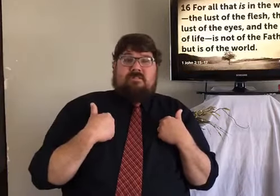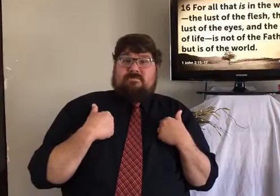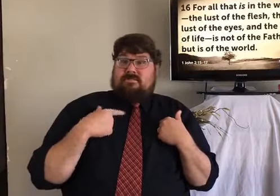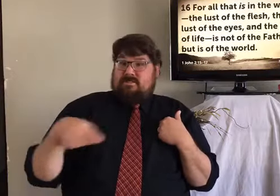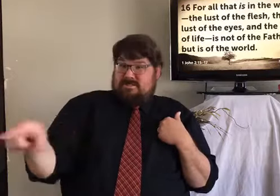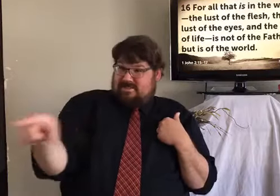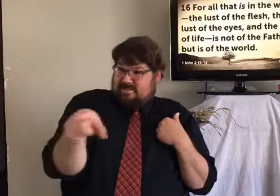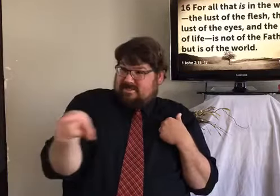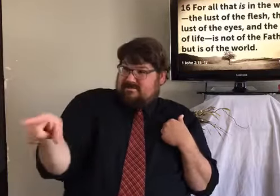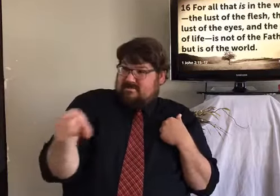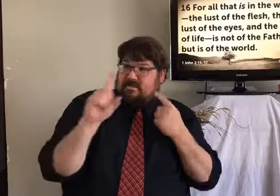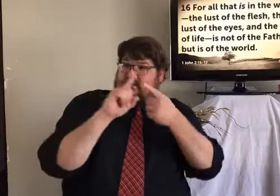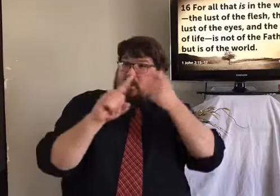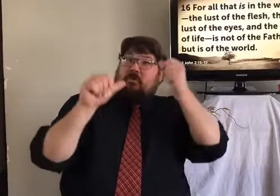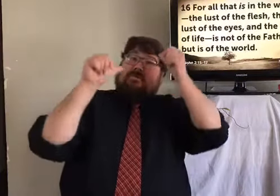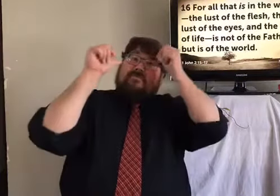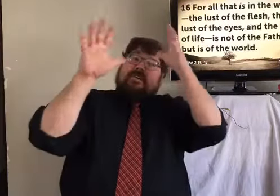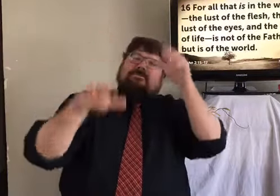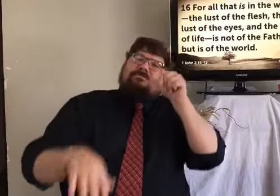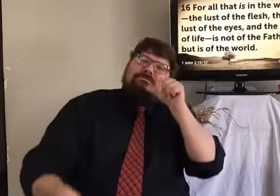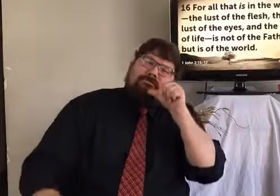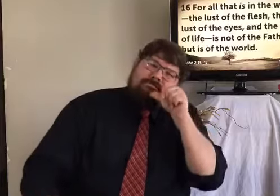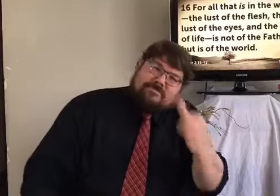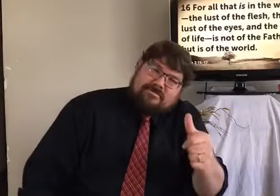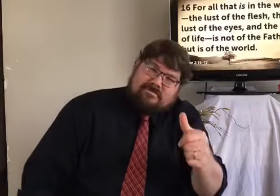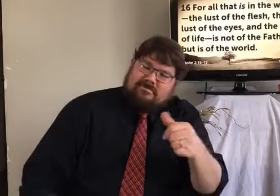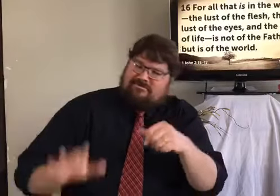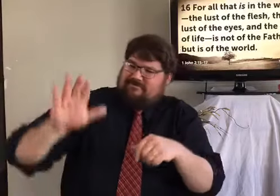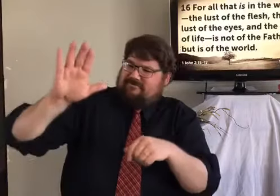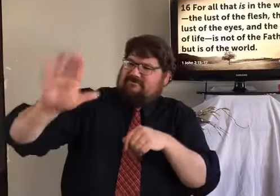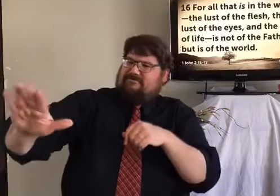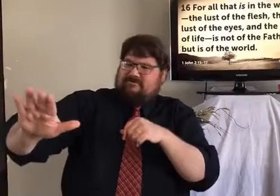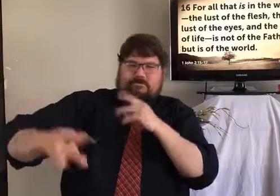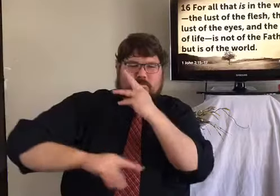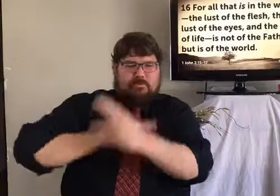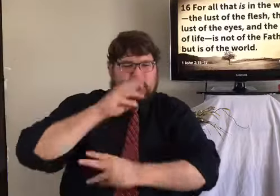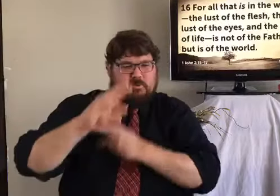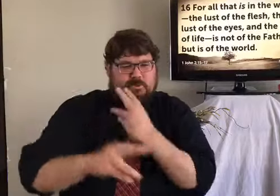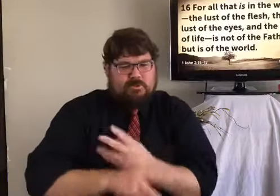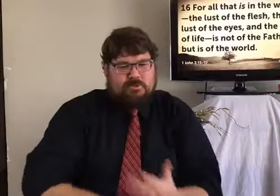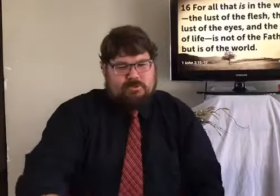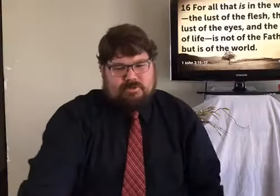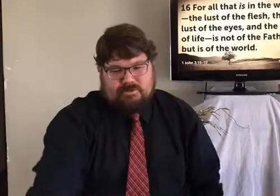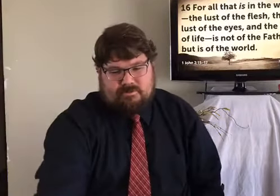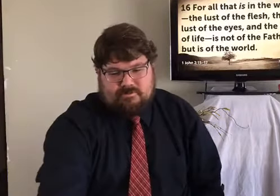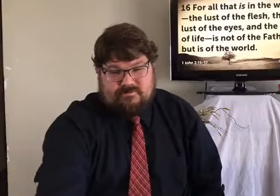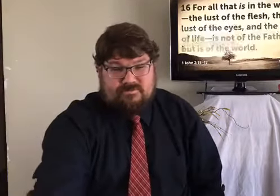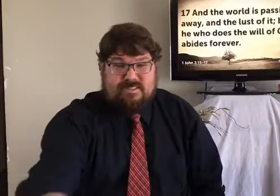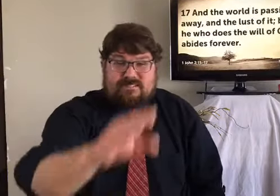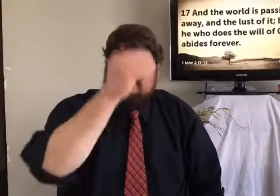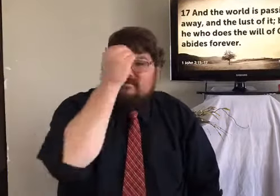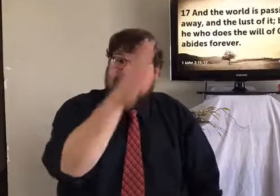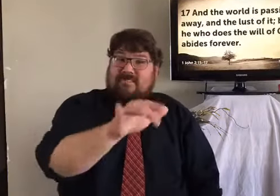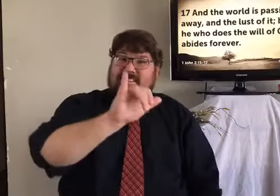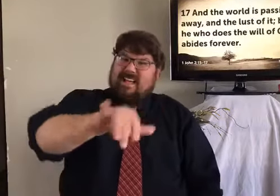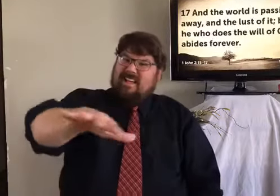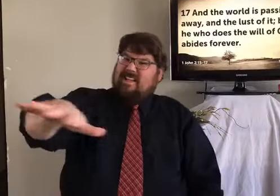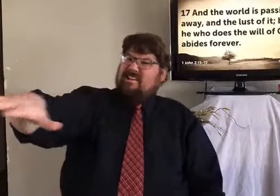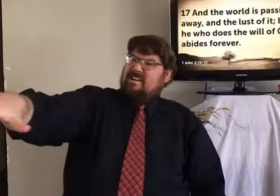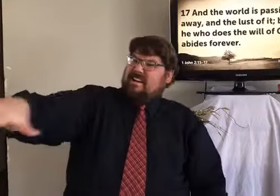And when we allow worldly temptations to